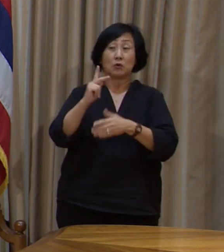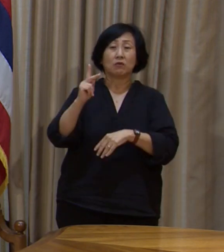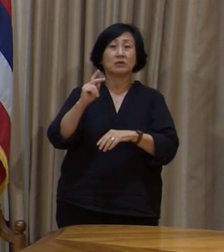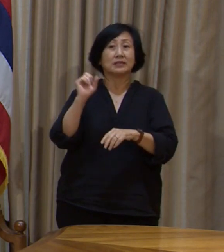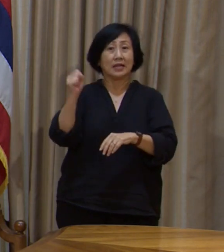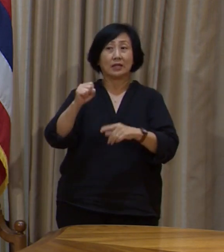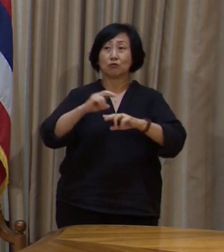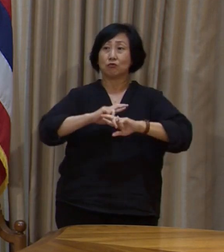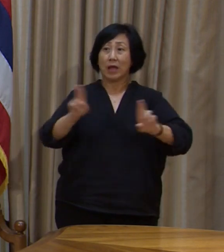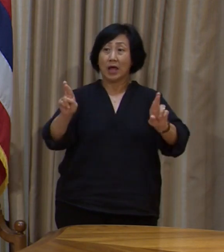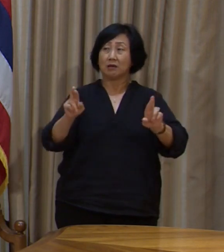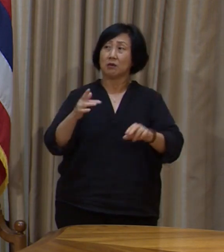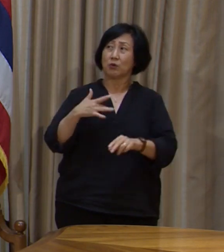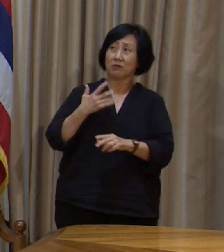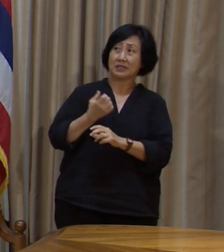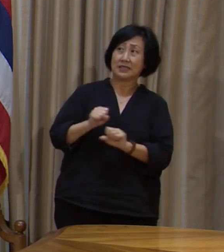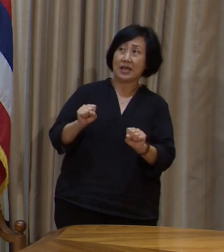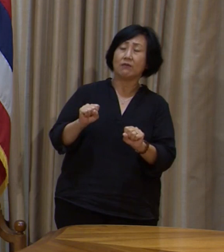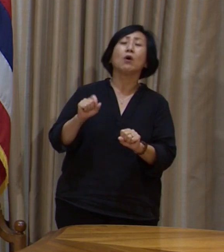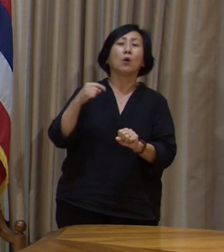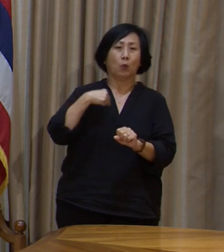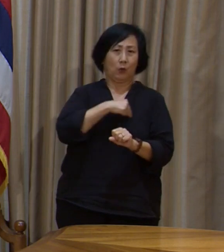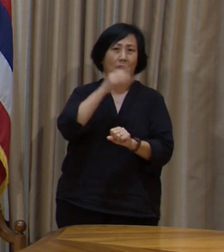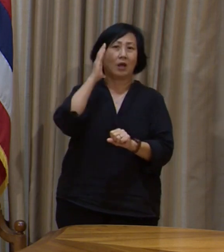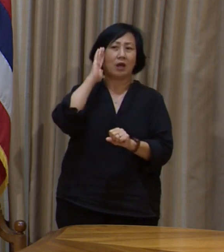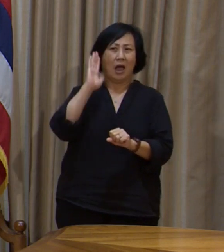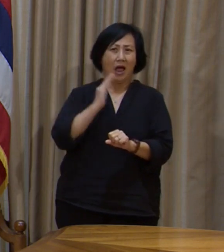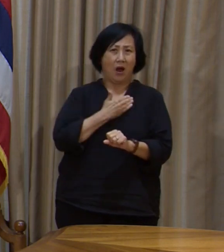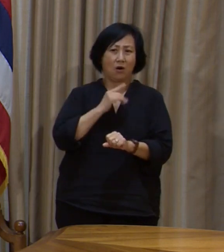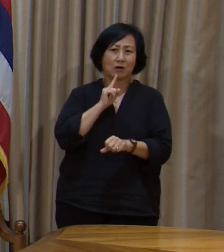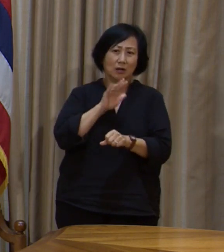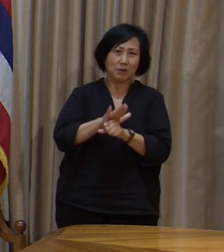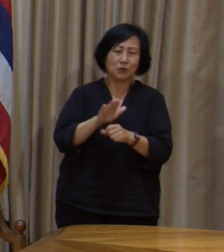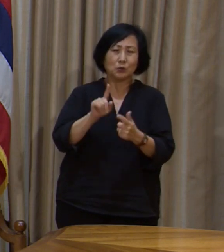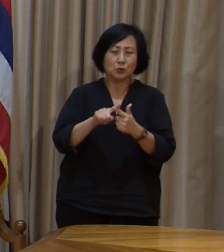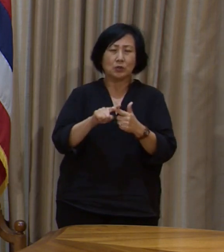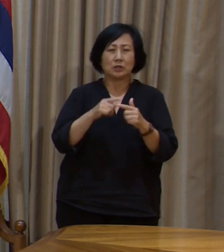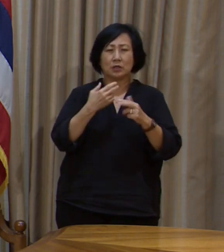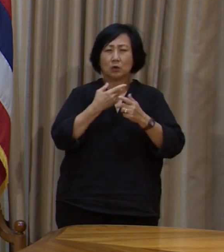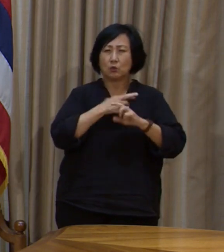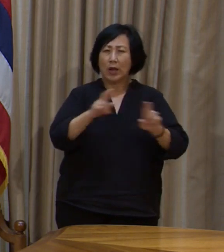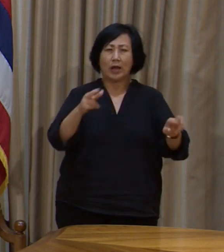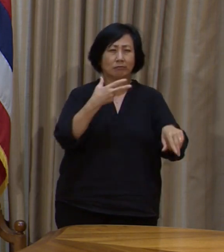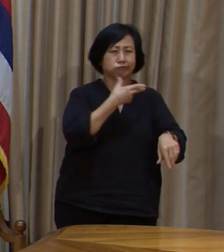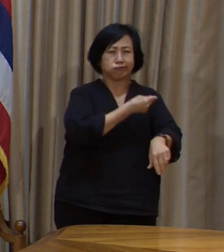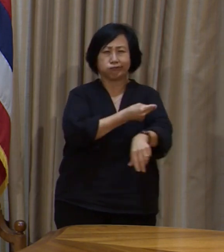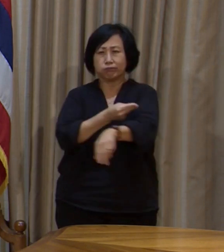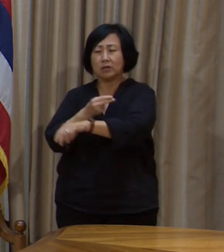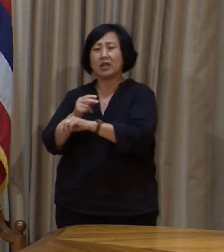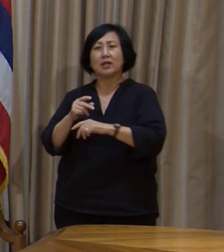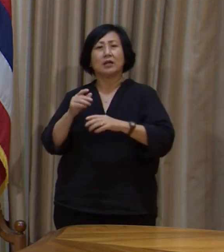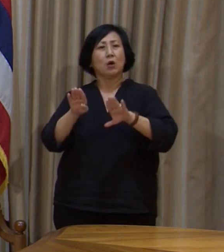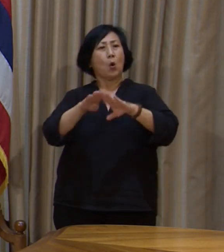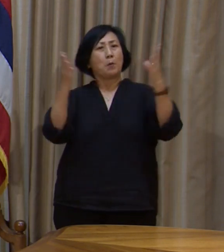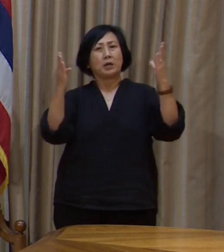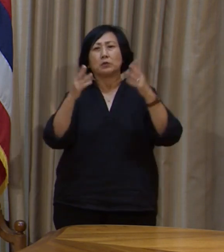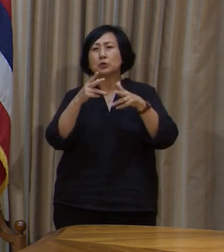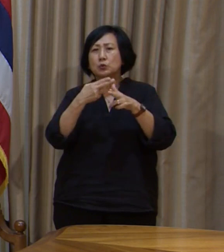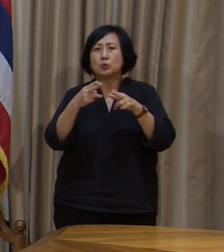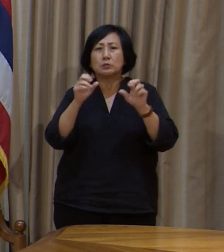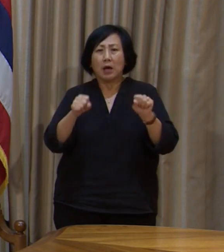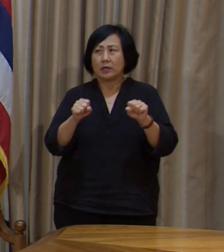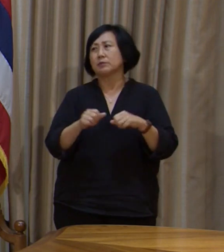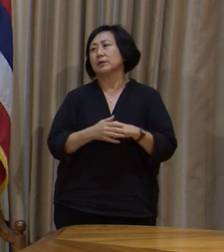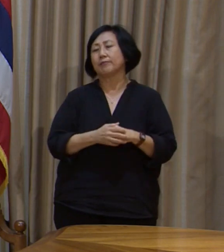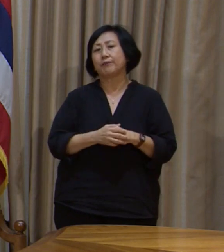feel that it's safe, then we really are committed to distributing it and making it available as quickly as